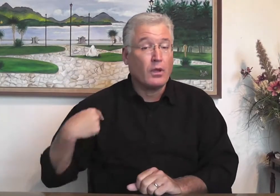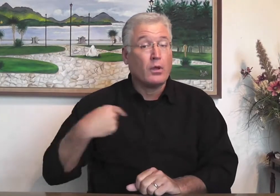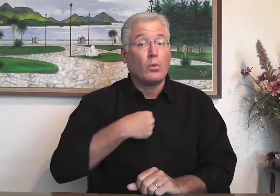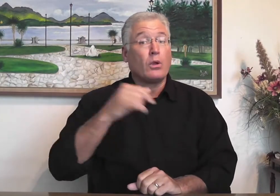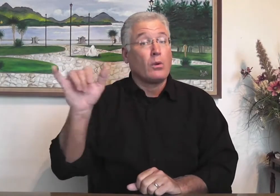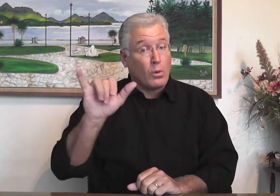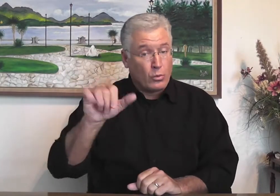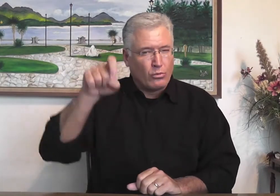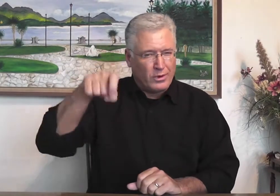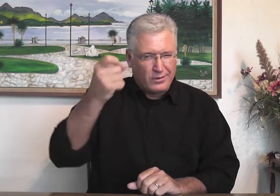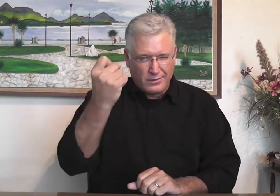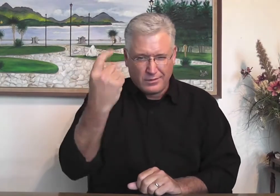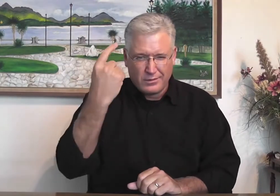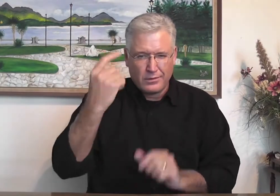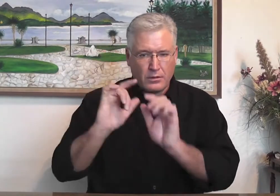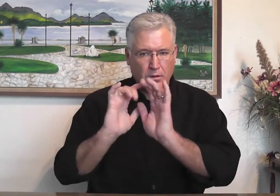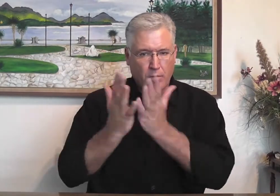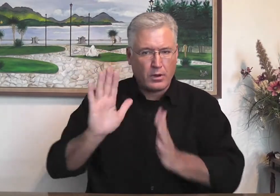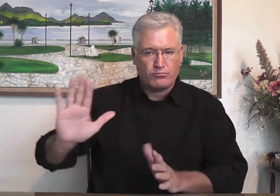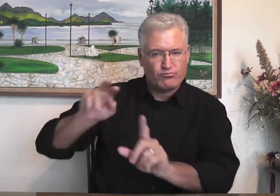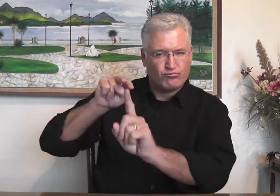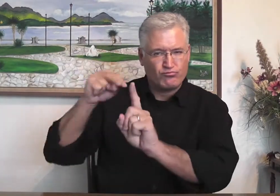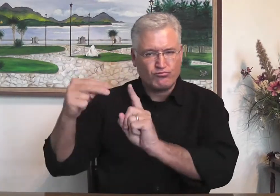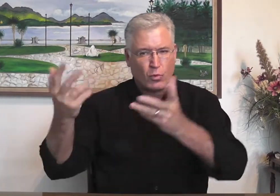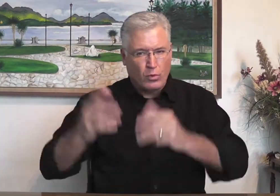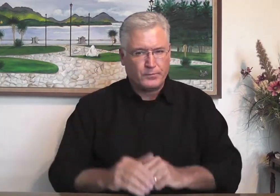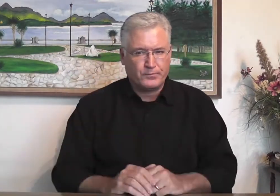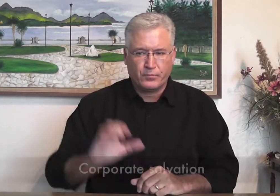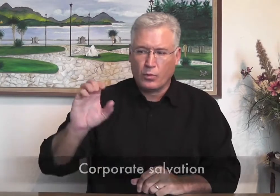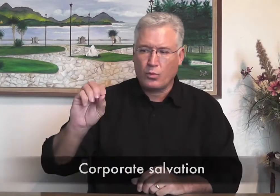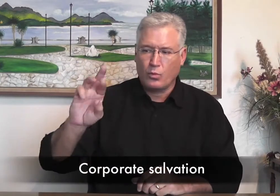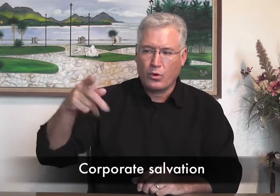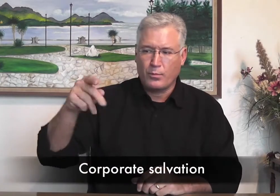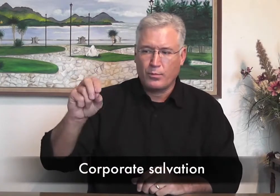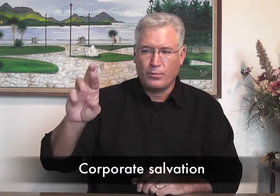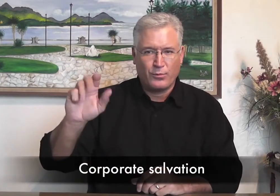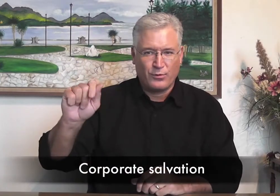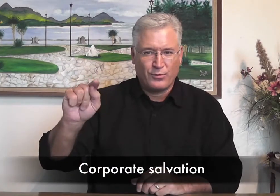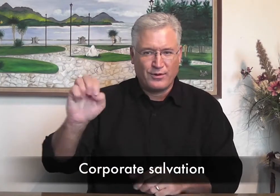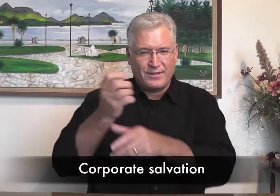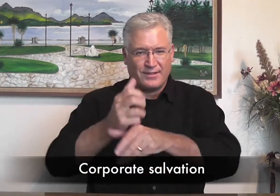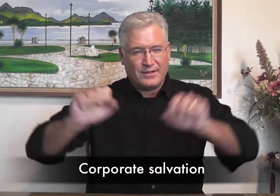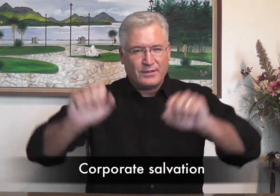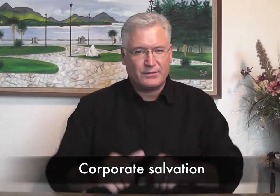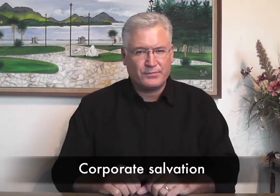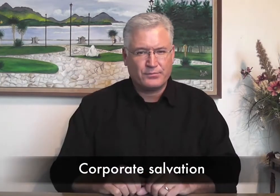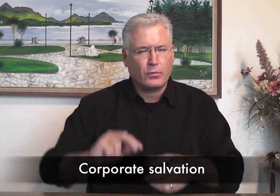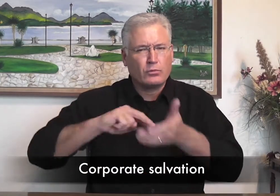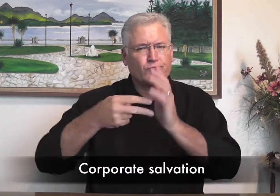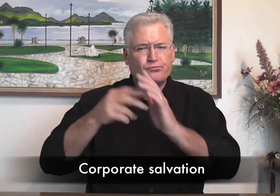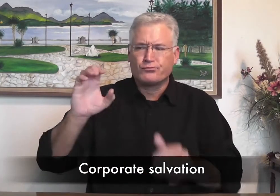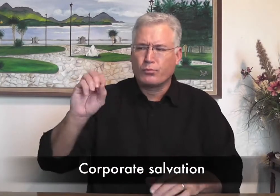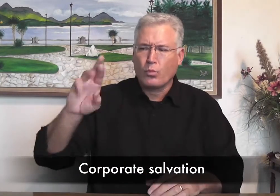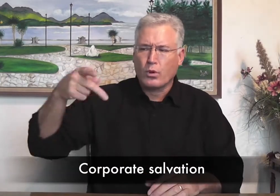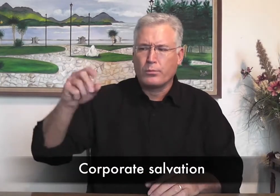to have individual faith. We also understand the biblical perspective of corporate salvation.